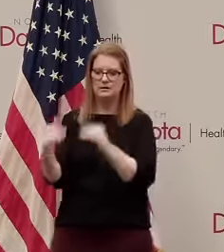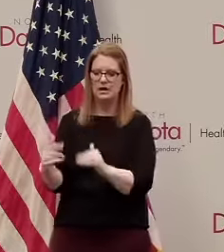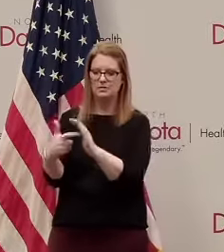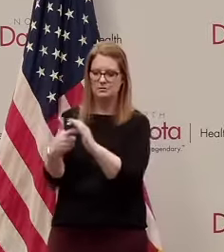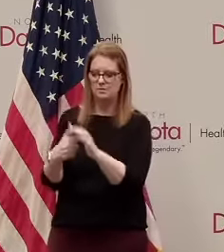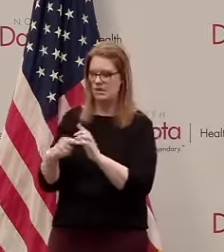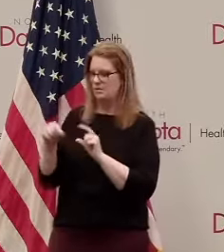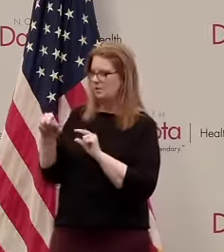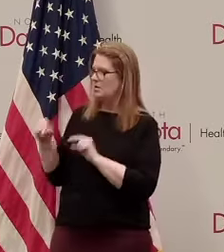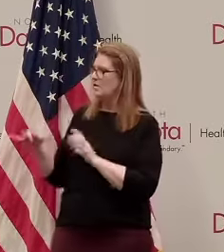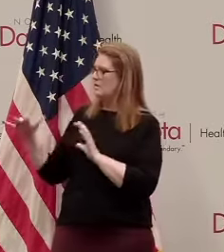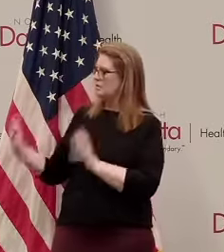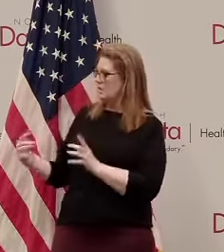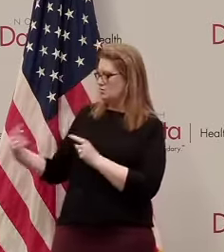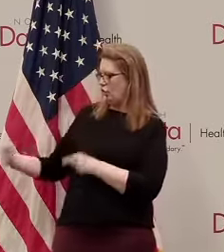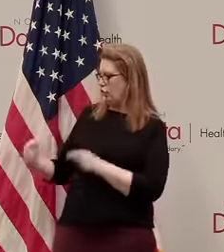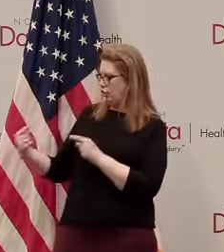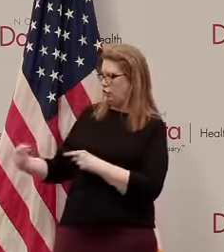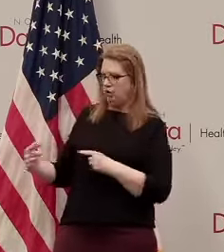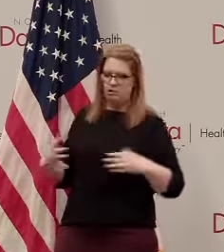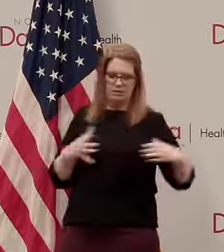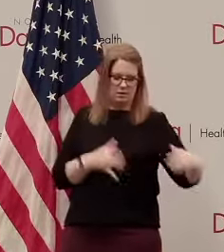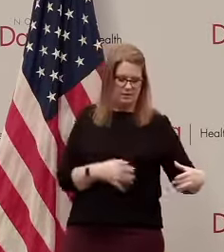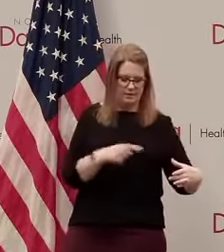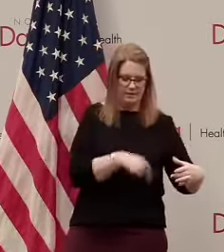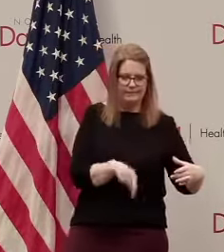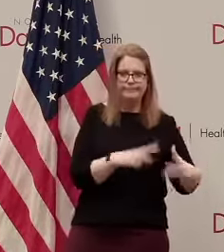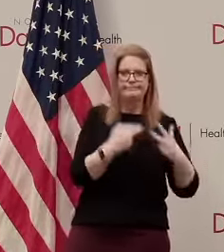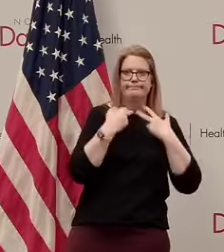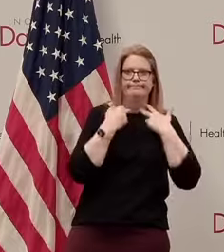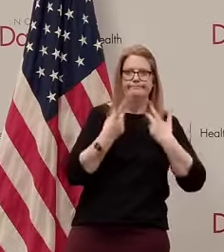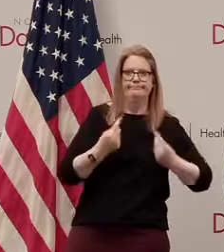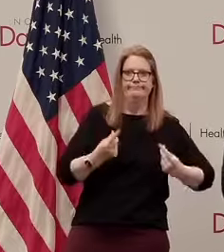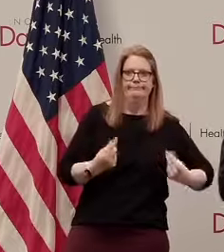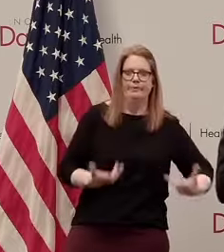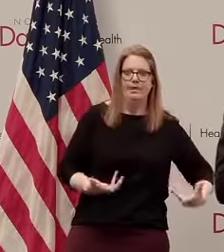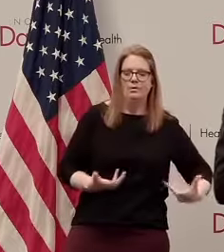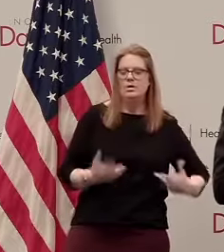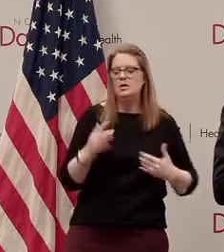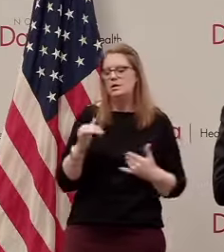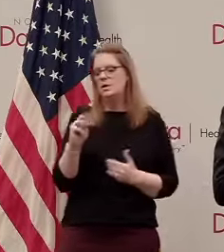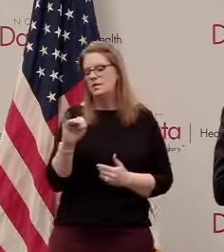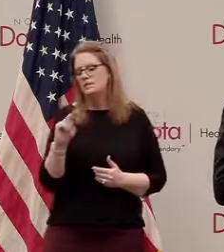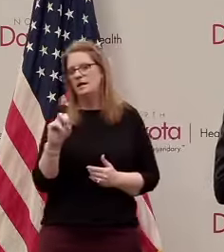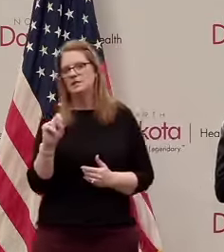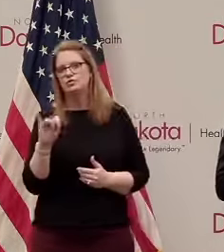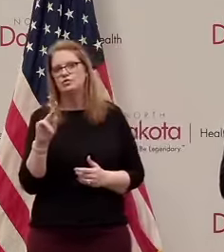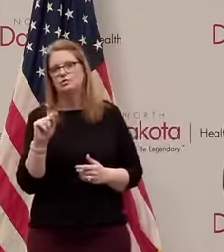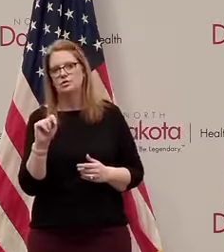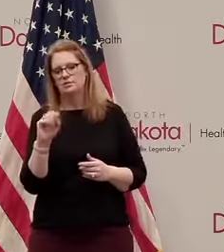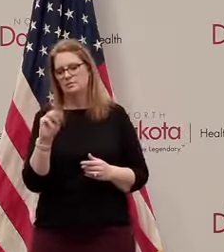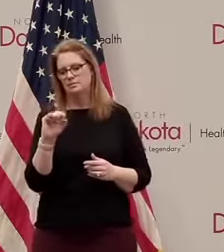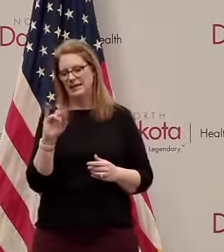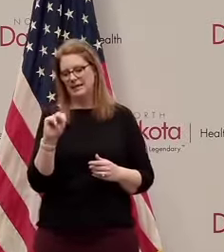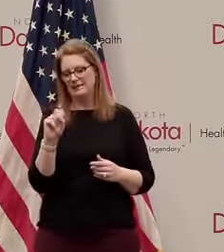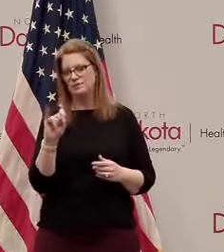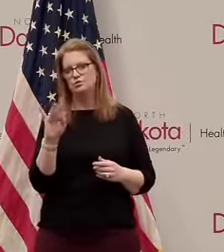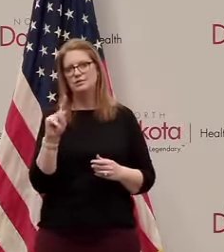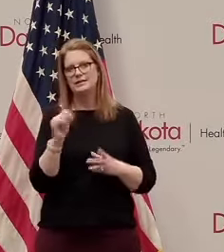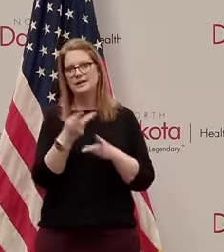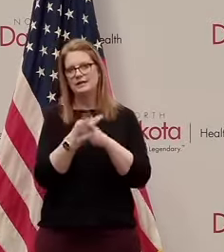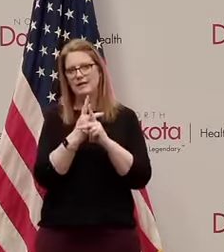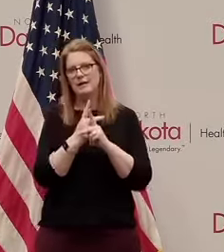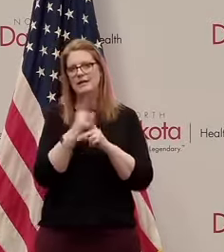that and then the fact that the main street lending program also required at least two rating